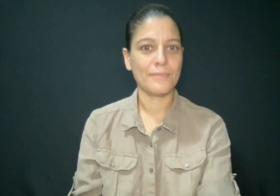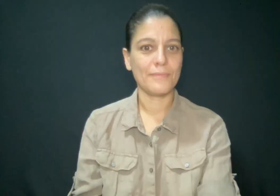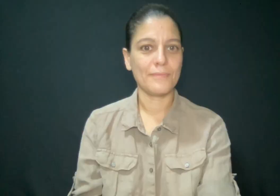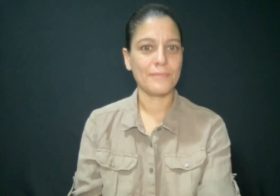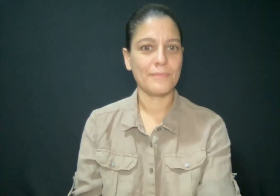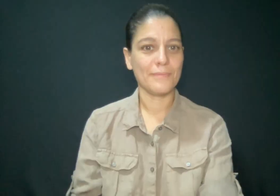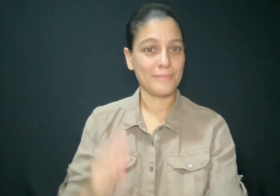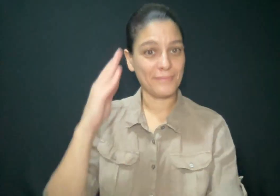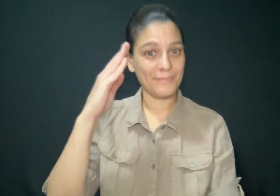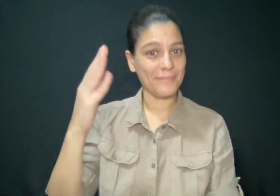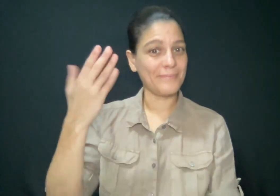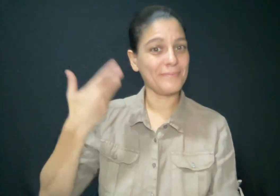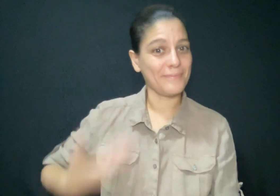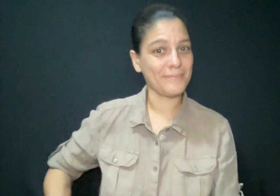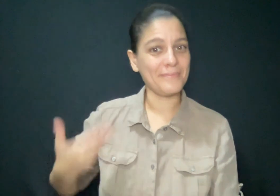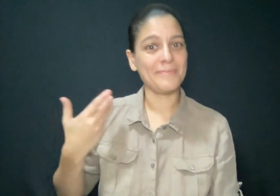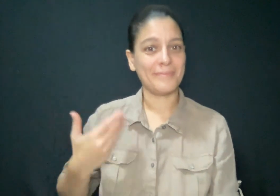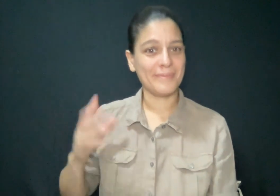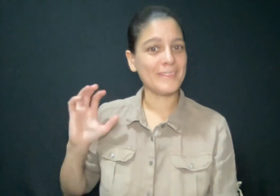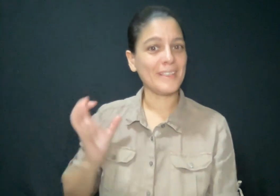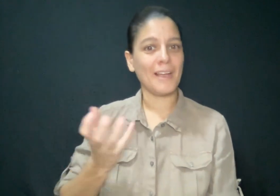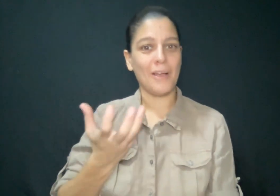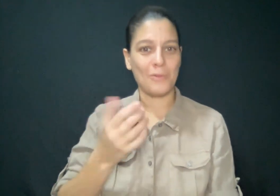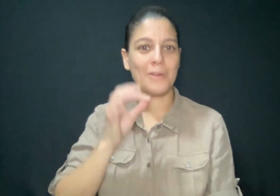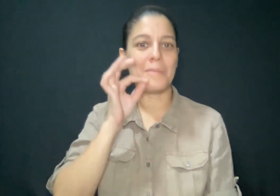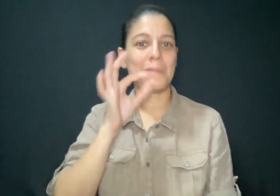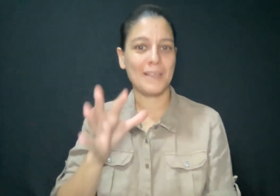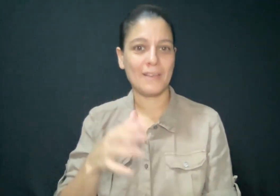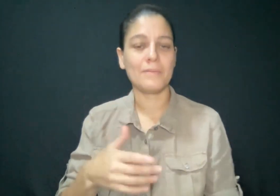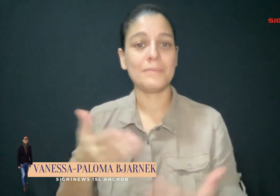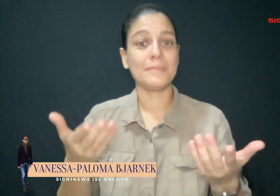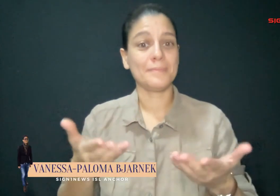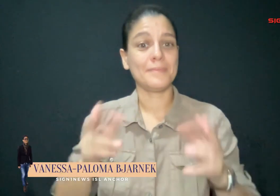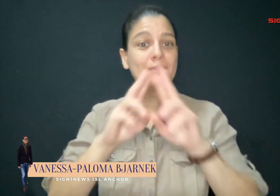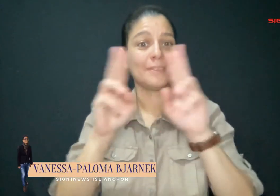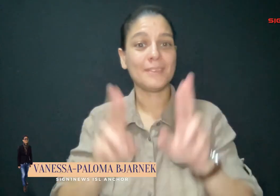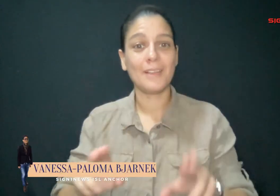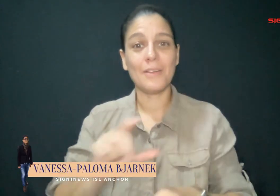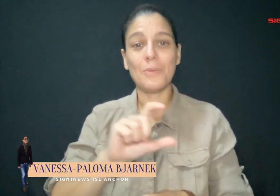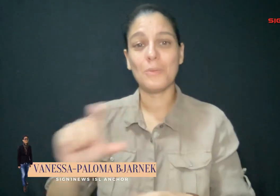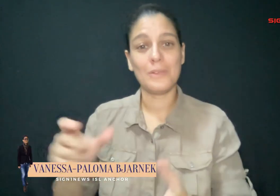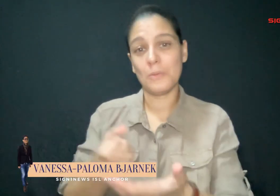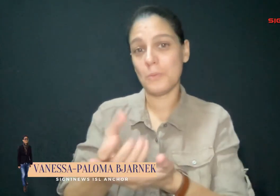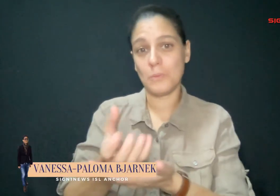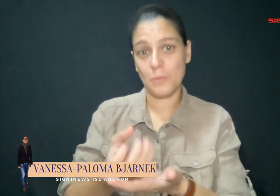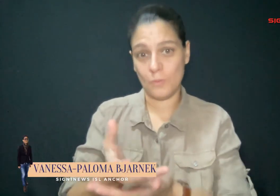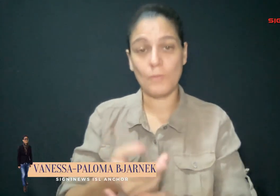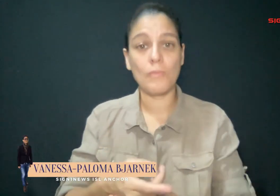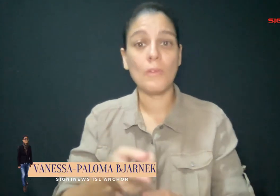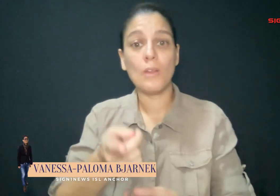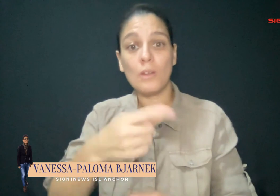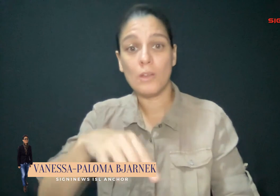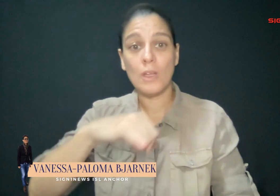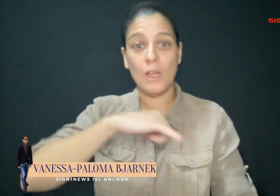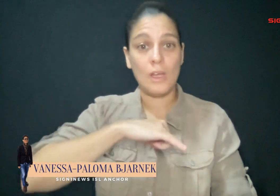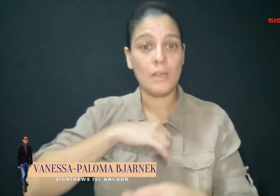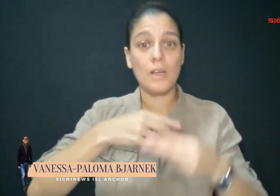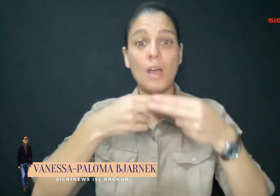Hello everyone, I'm SignOne News anchor, Vanessa Paloma-Bajarnik. Here's a quick look at the top trending international news stories making